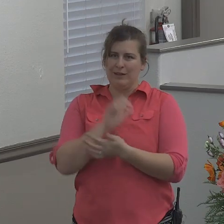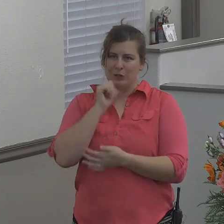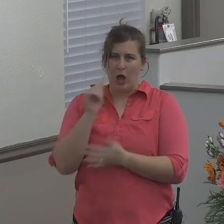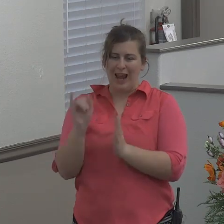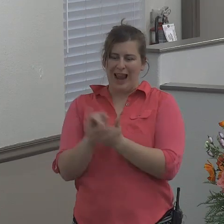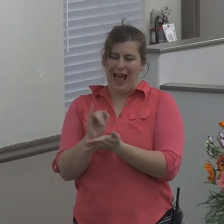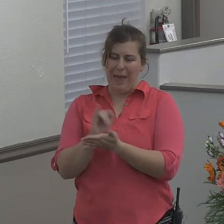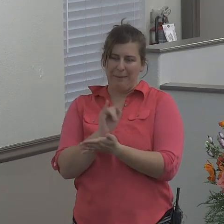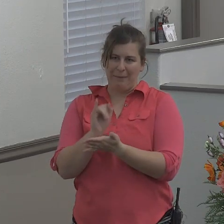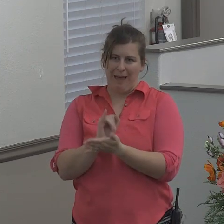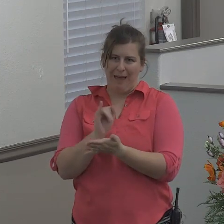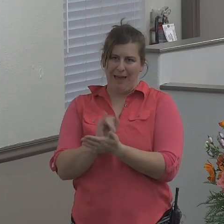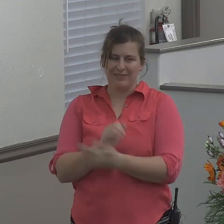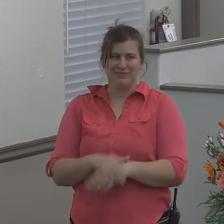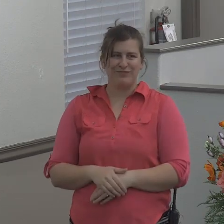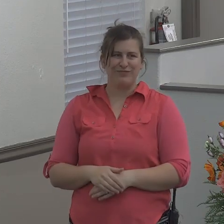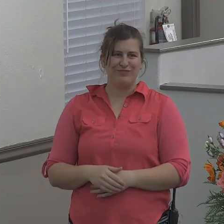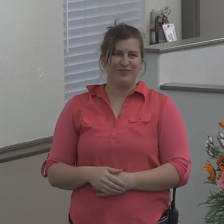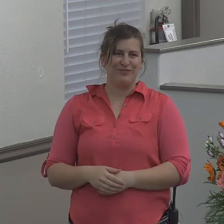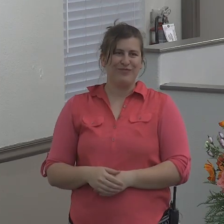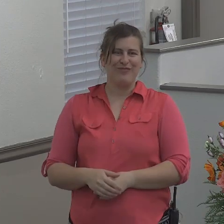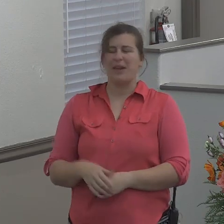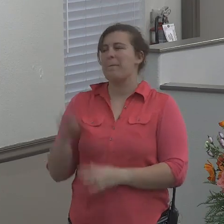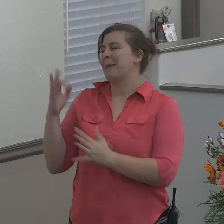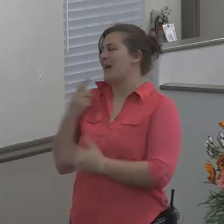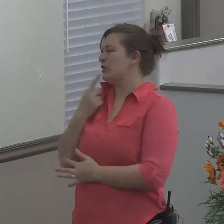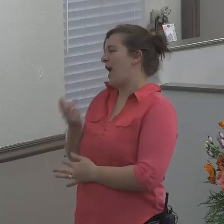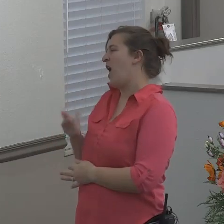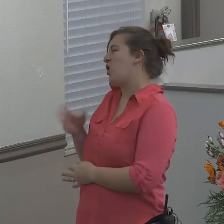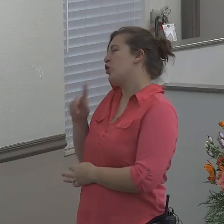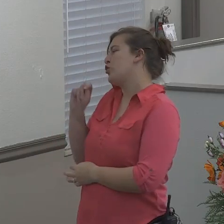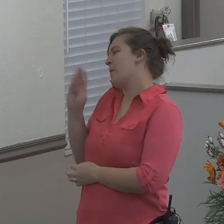So, it is. There you go.